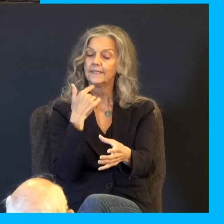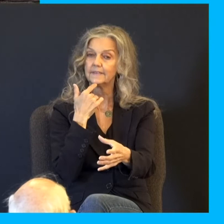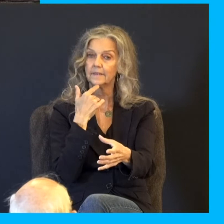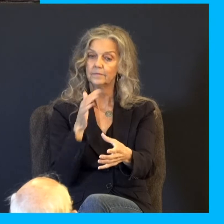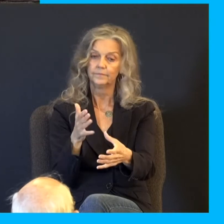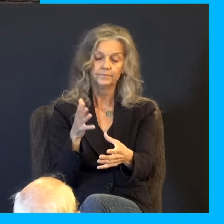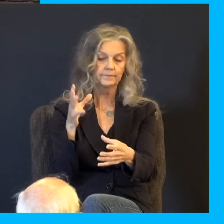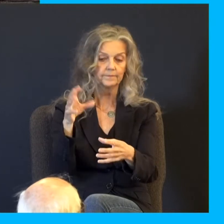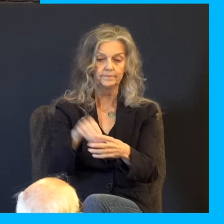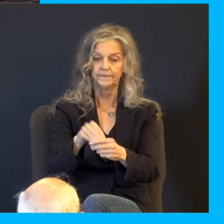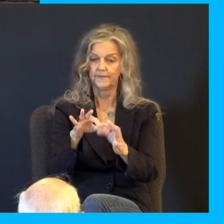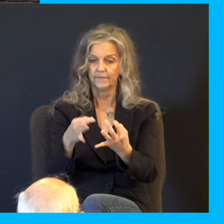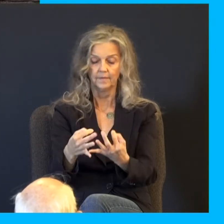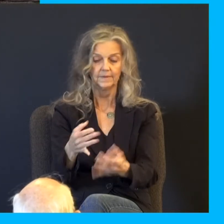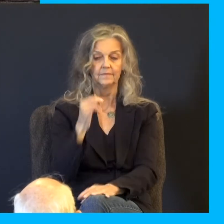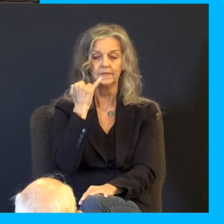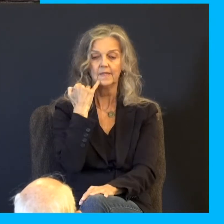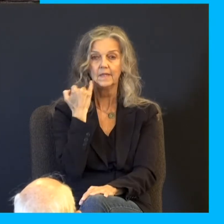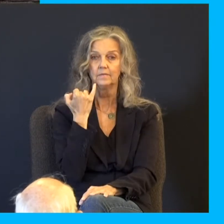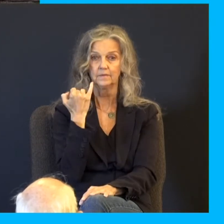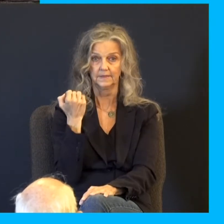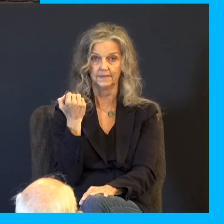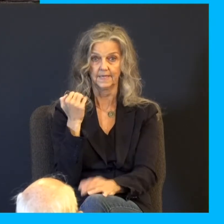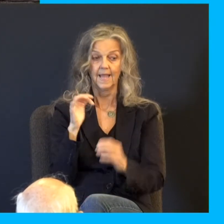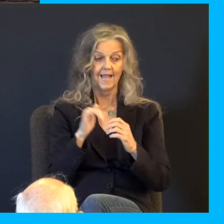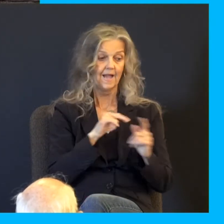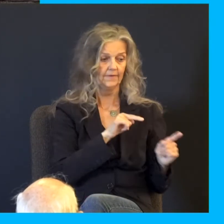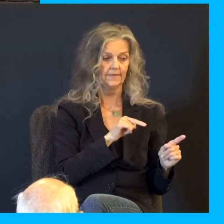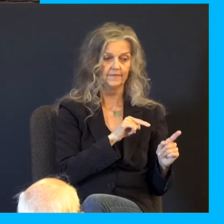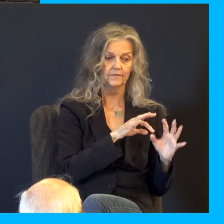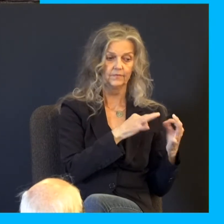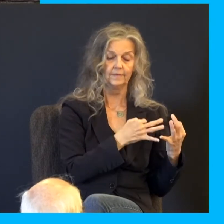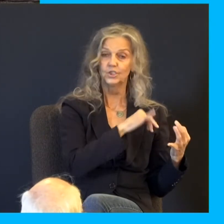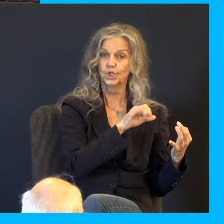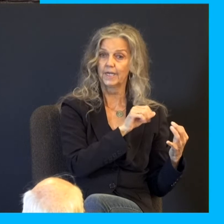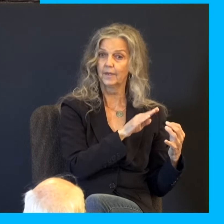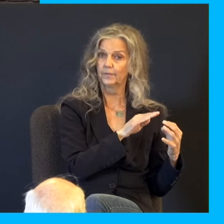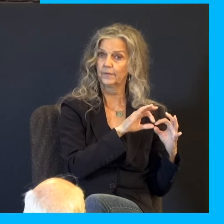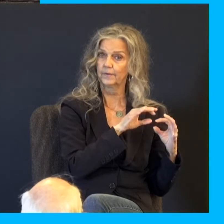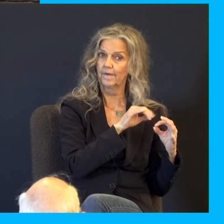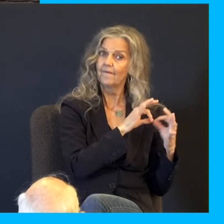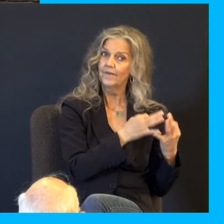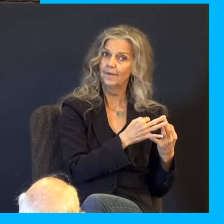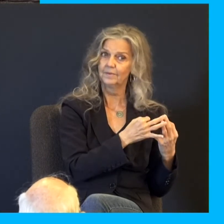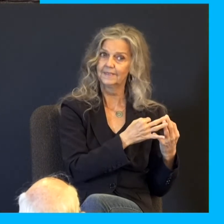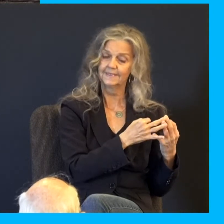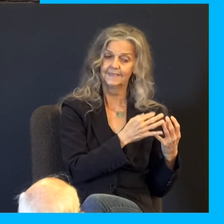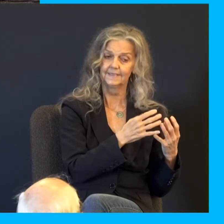envy. How did these guys get into the trouble they are, these 10 brothers of Joseph? They envied Joseph.